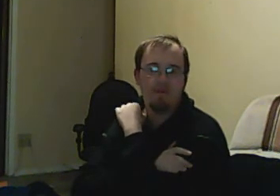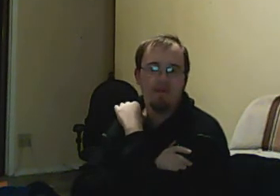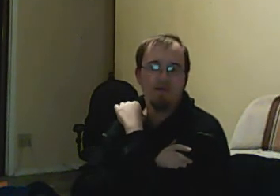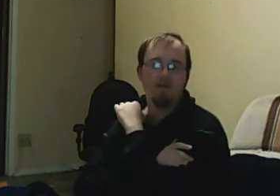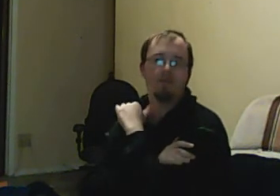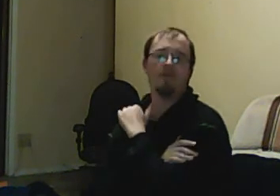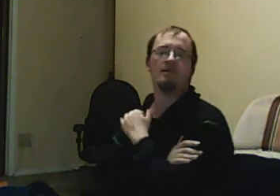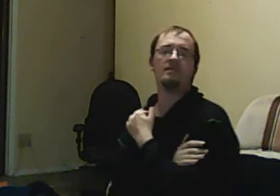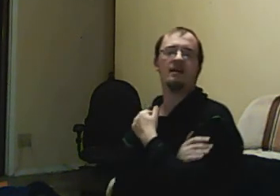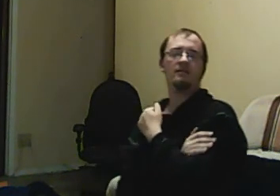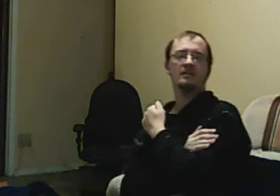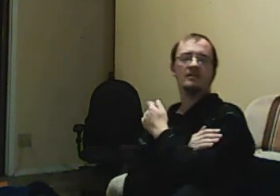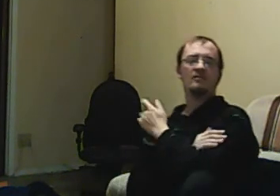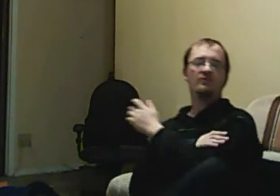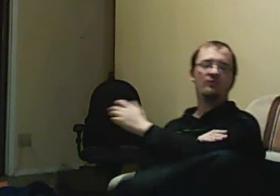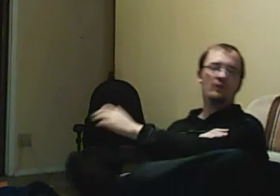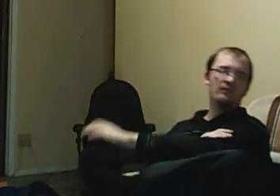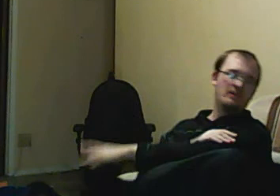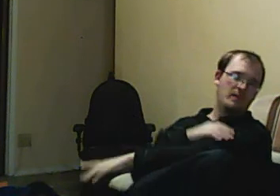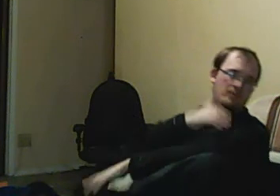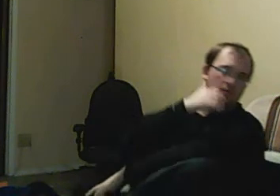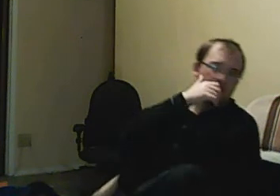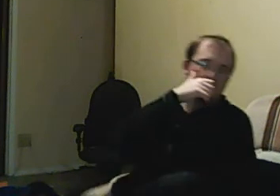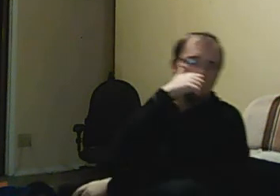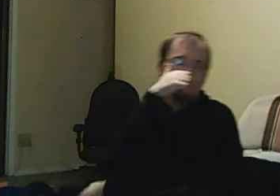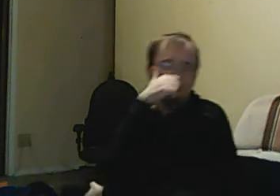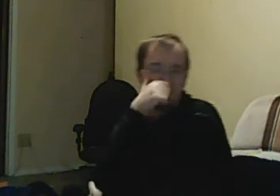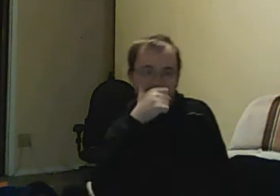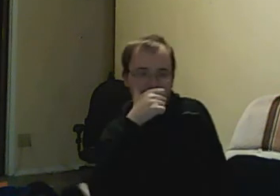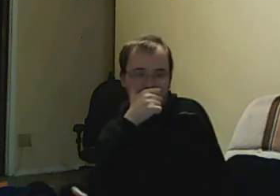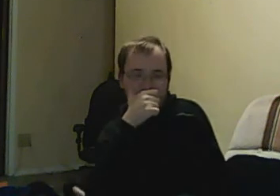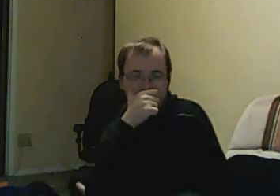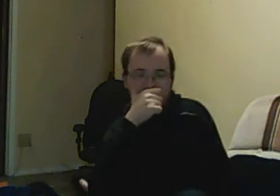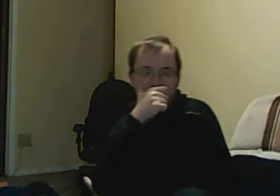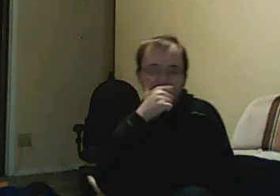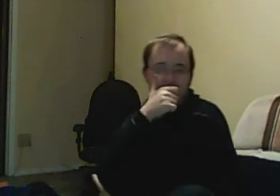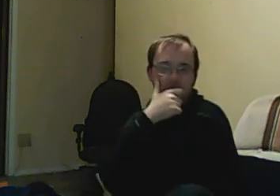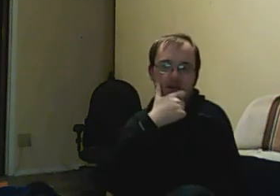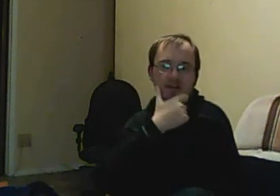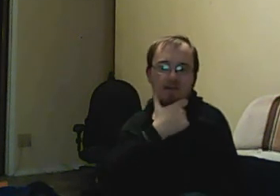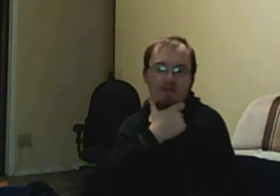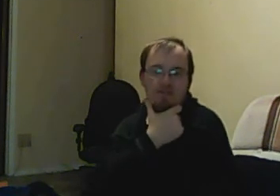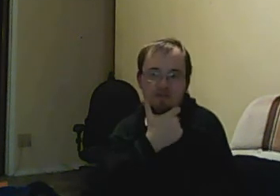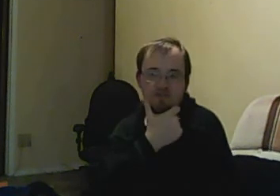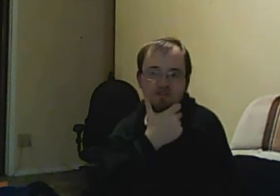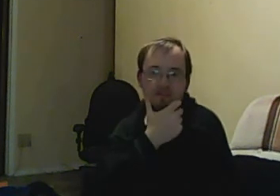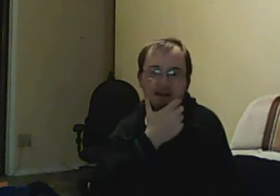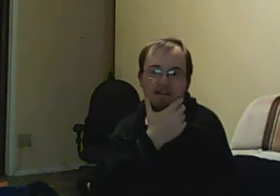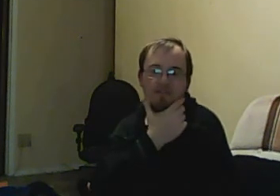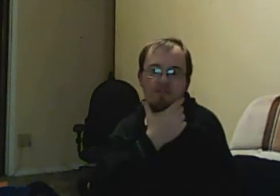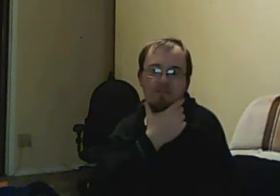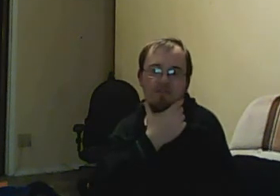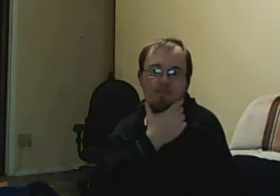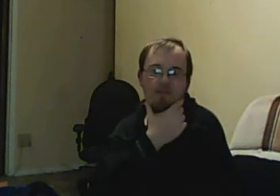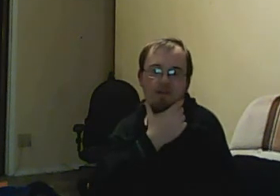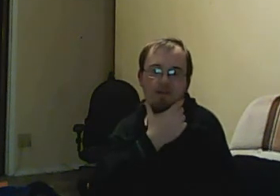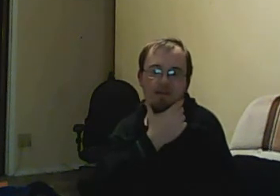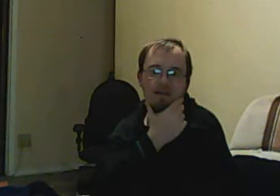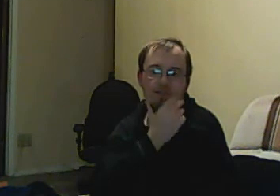they said that Linda used really thick paper, we don't know who fits the last line. Brandon goes, usually the cast are reading the